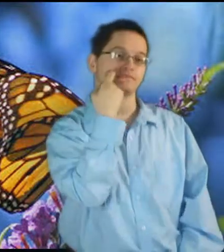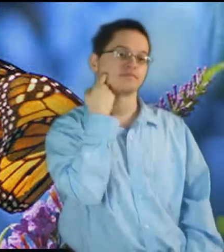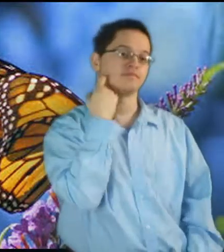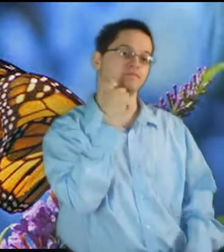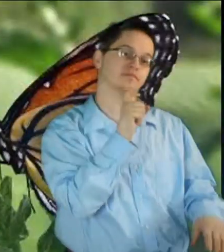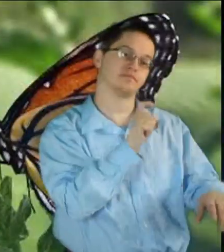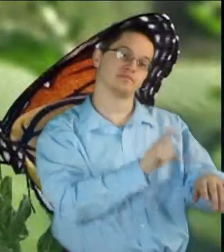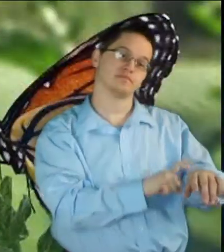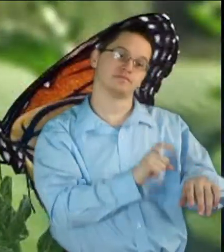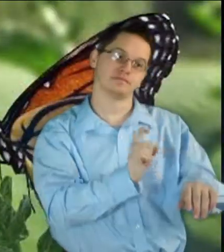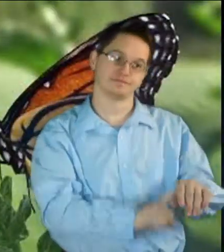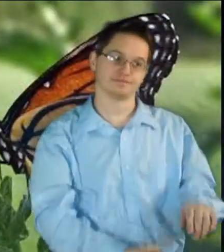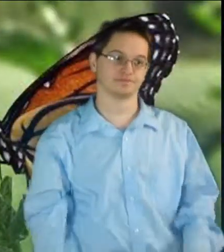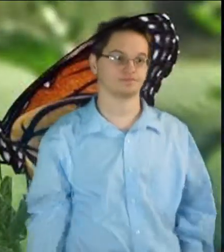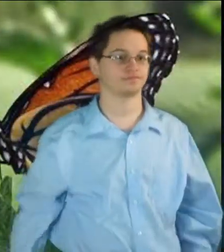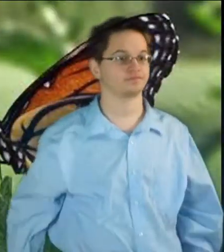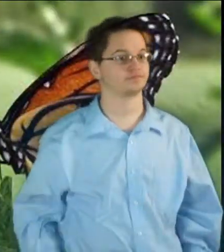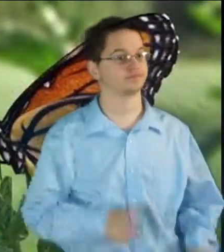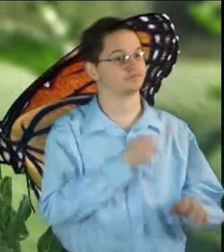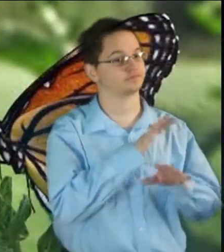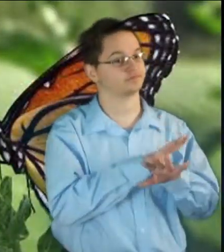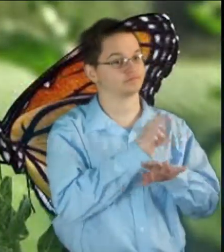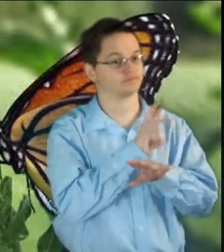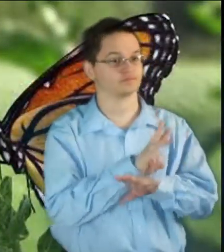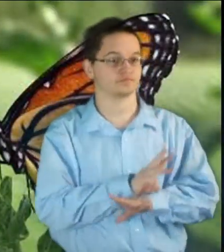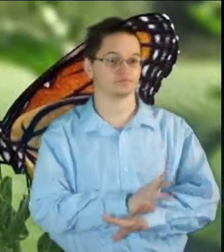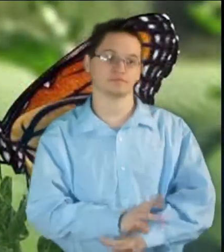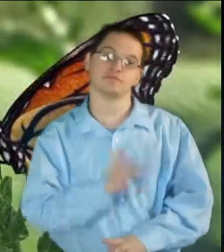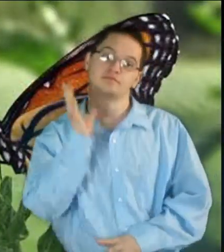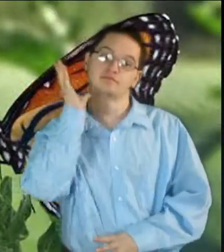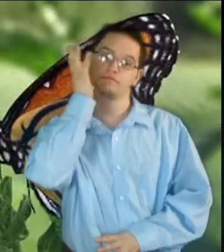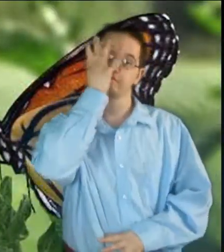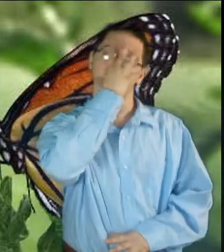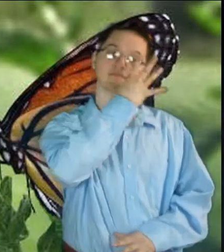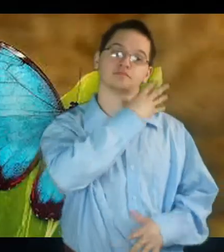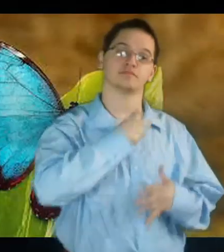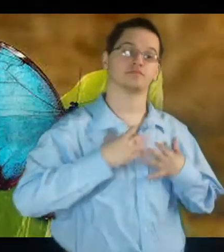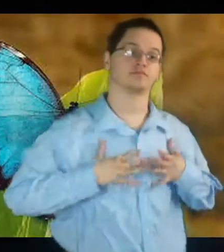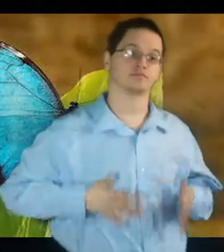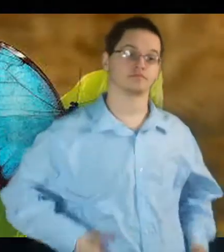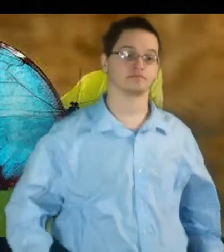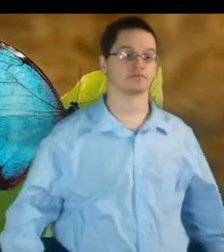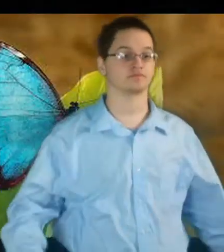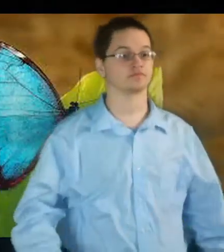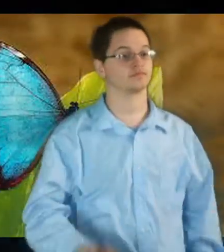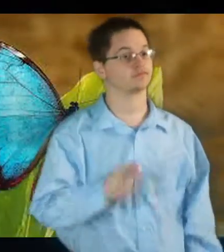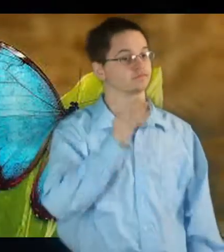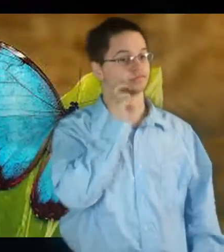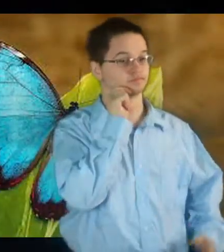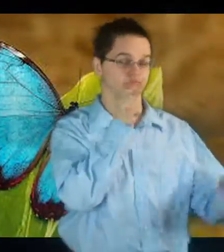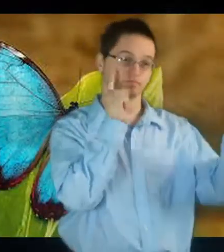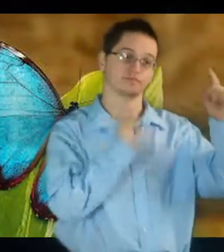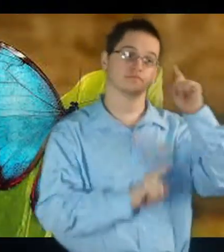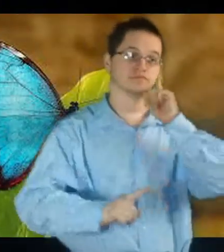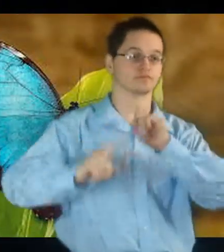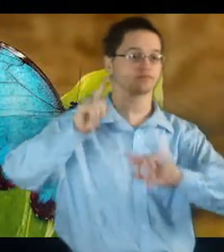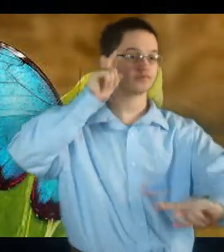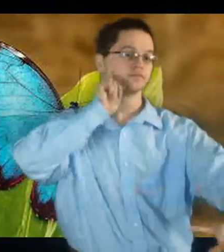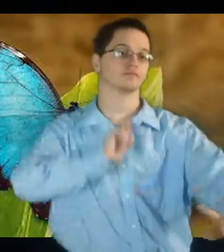time Does my wedding gown look pretty Daddy, daddy don't cry Oh, with